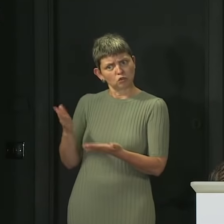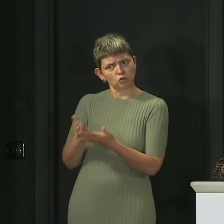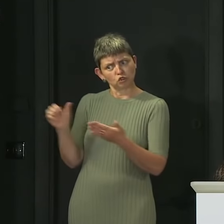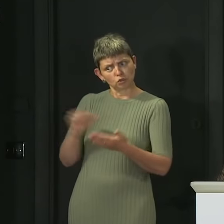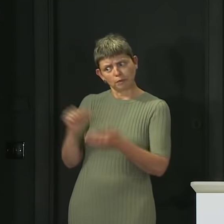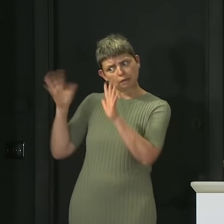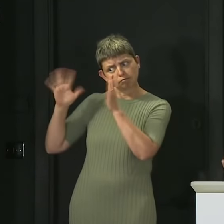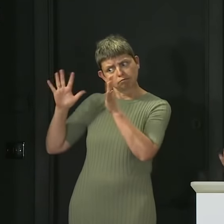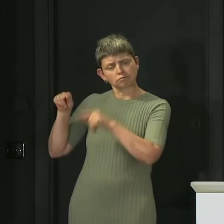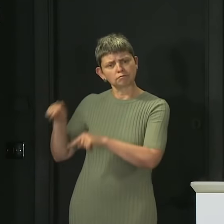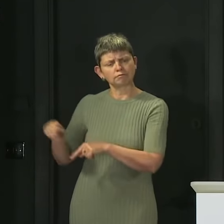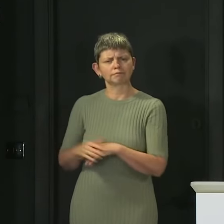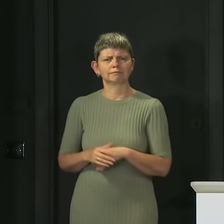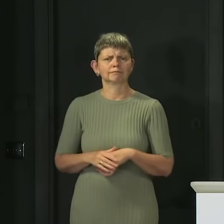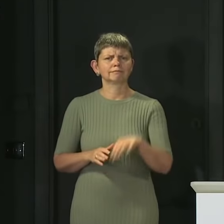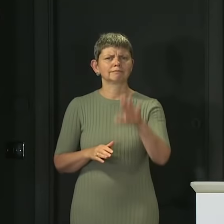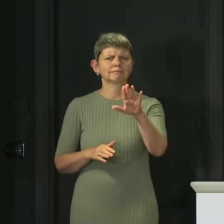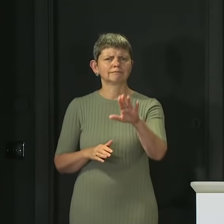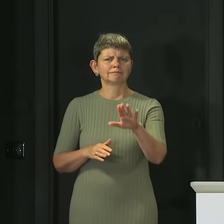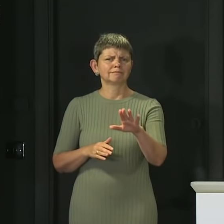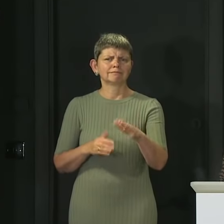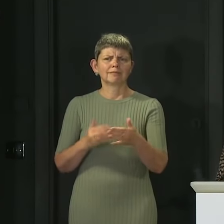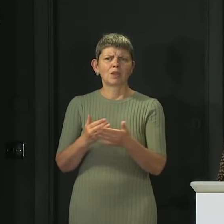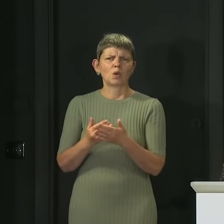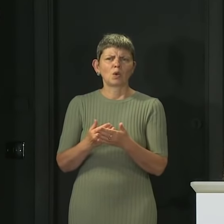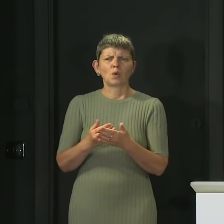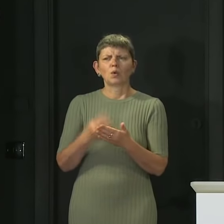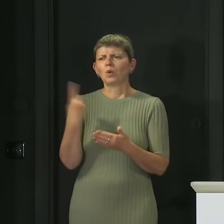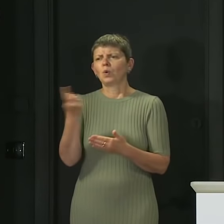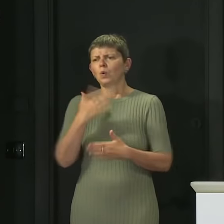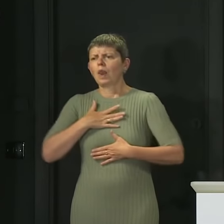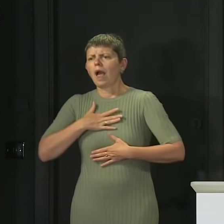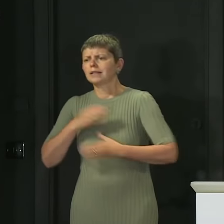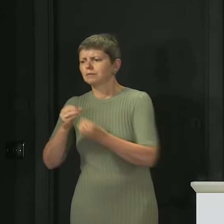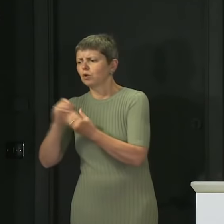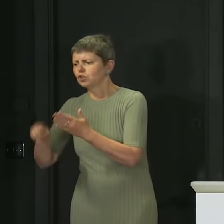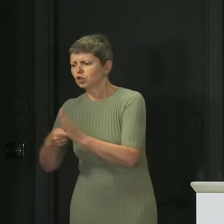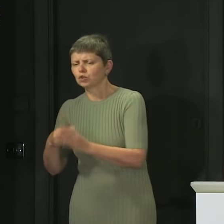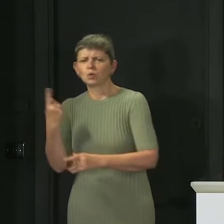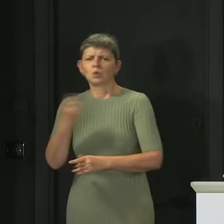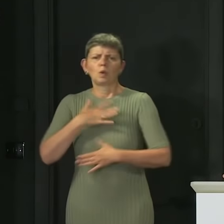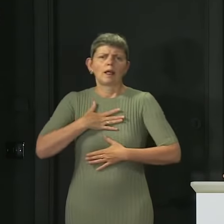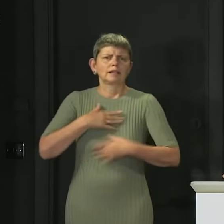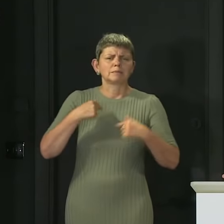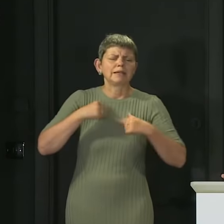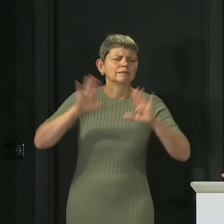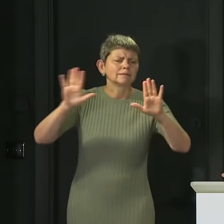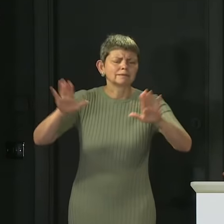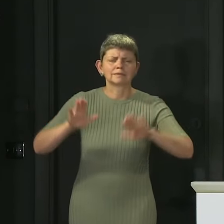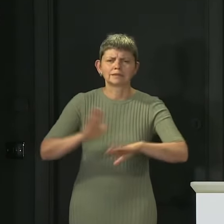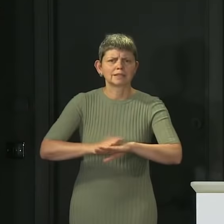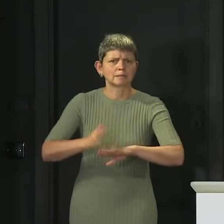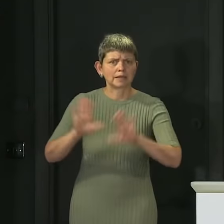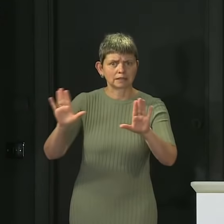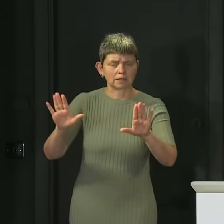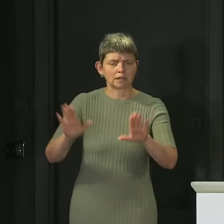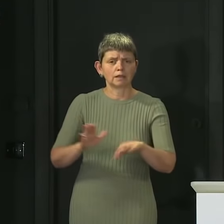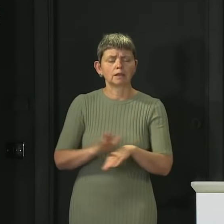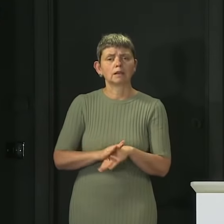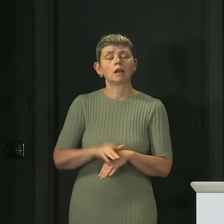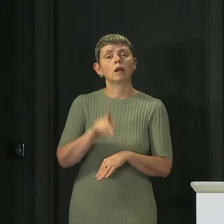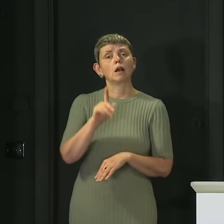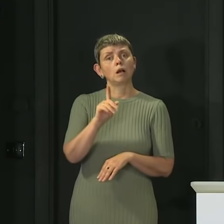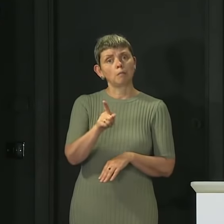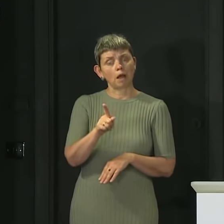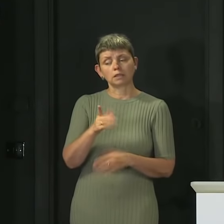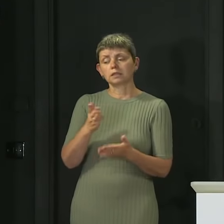myself or of Boris Johnson and MDLs. That's not what these briefings are for. But anybody who has watched these briefings will have heard me consistently since day one give the UK